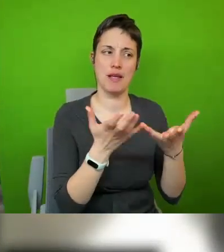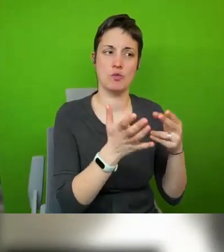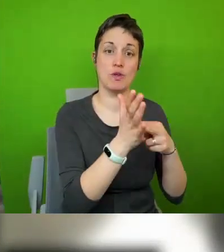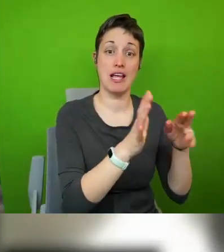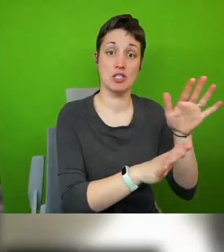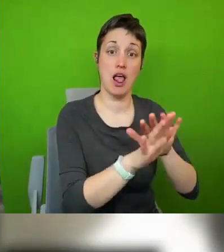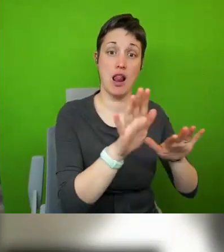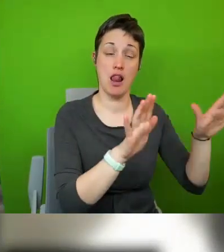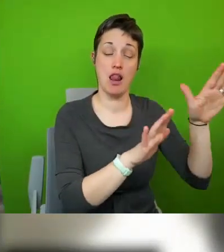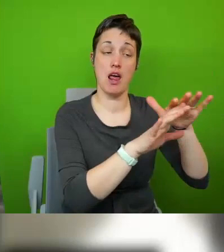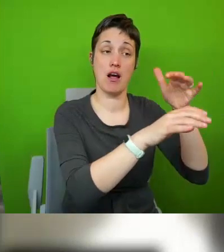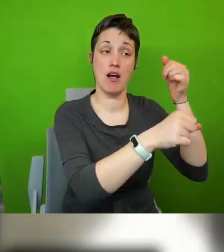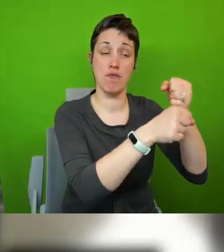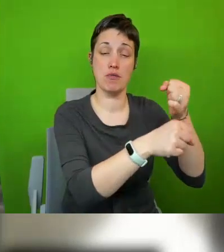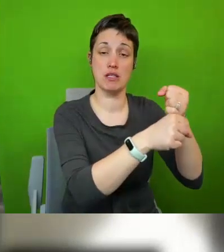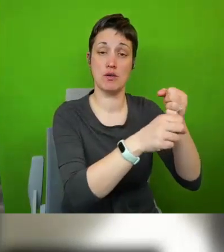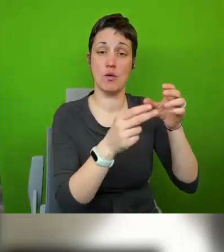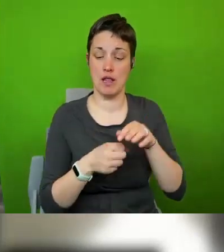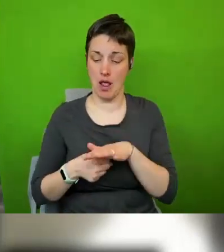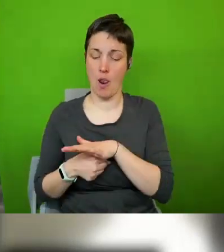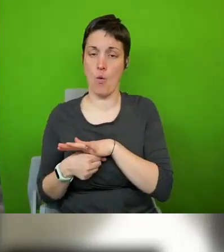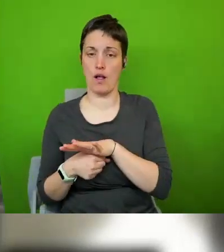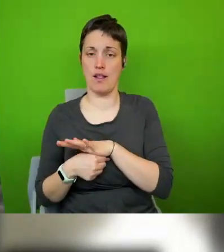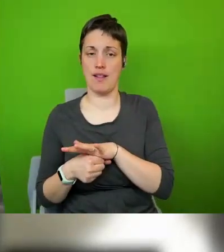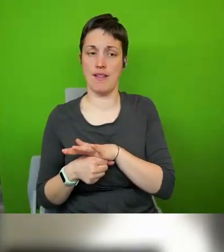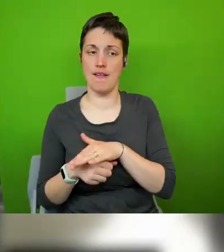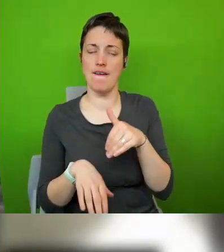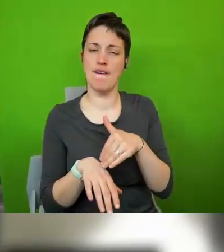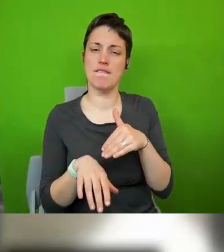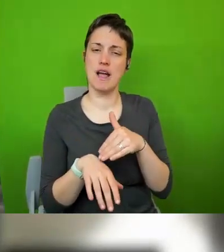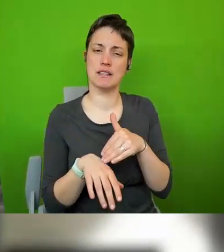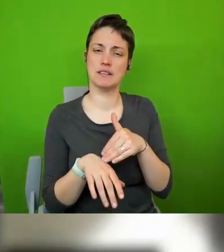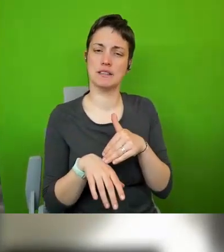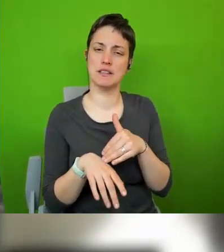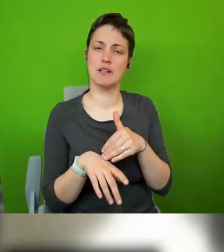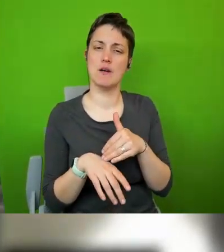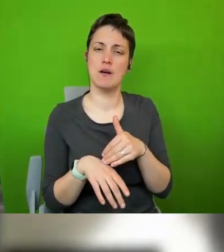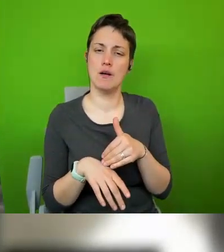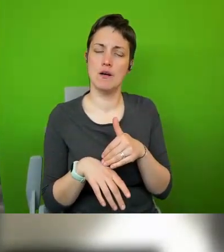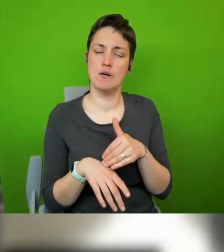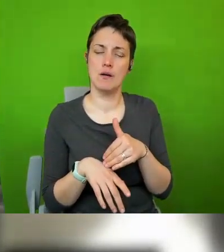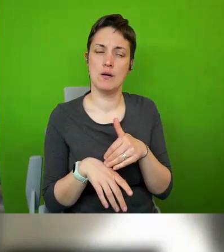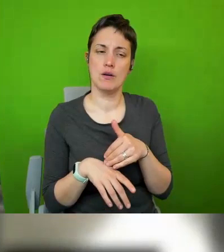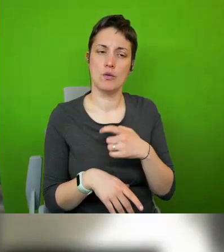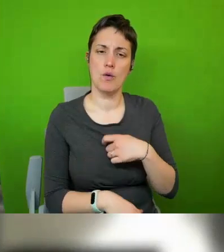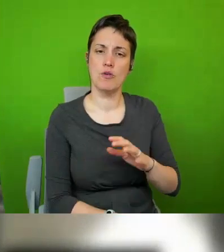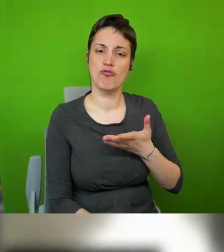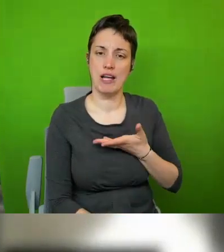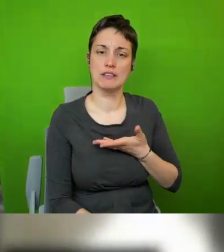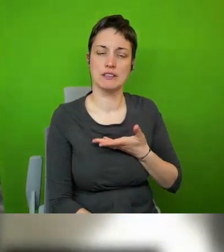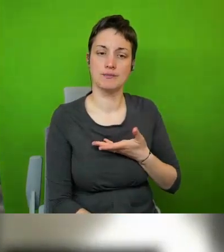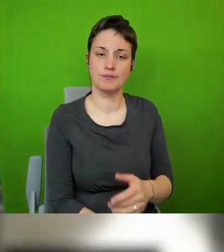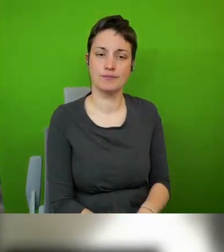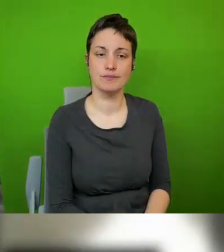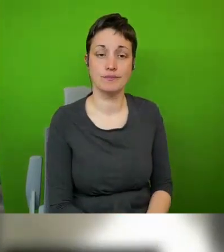local governments affect the implementation of human rights on a local level i was at some